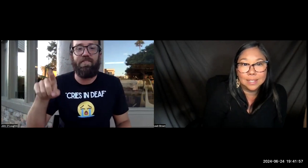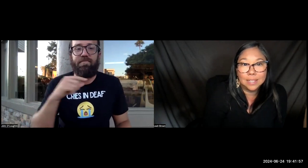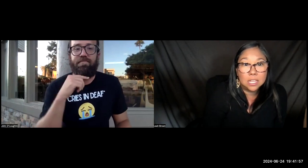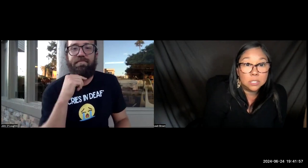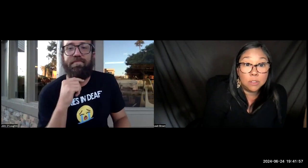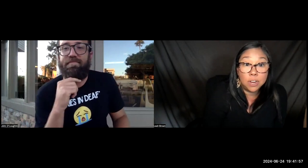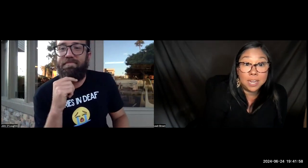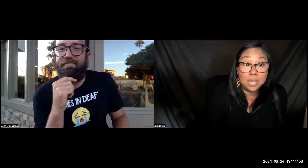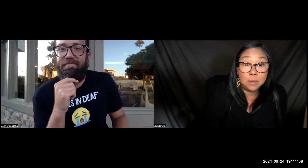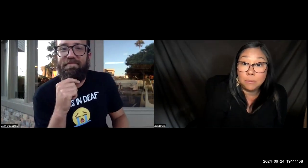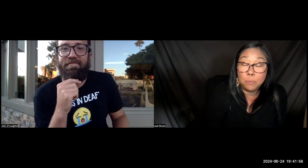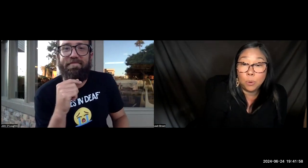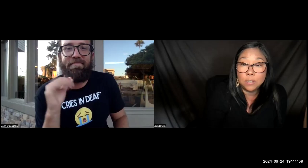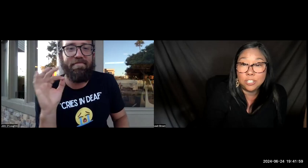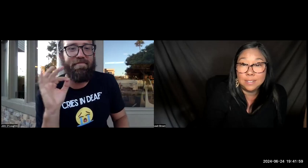So are there any more questions?